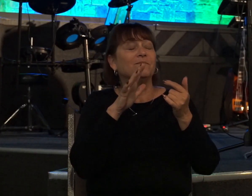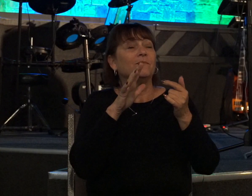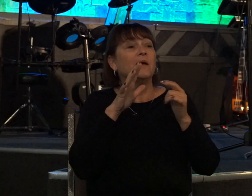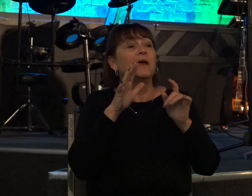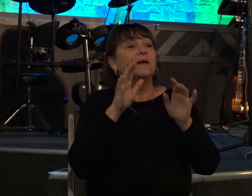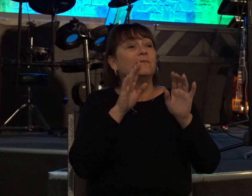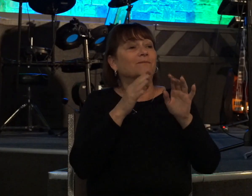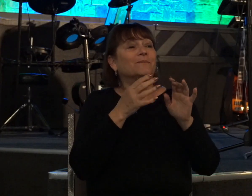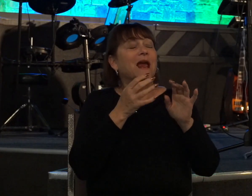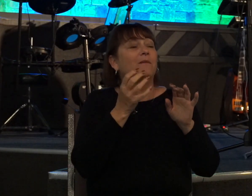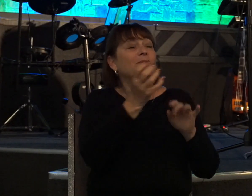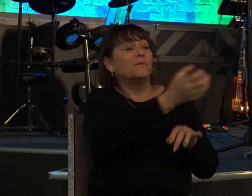rest of your life